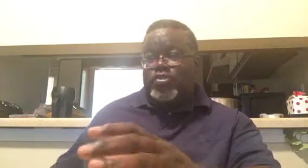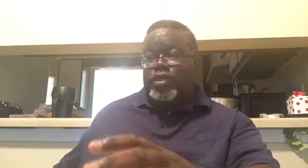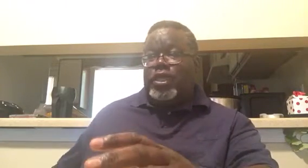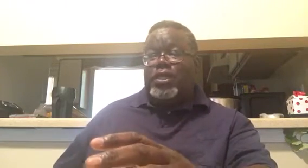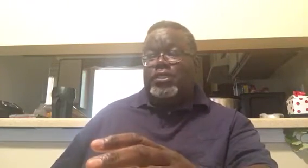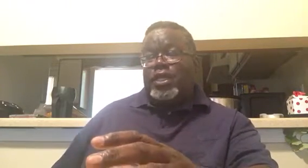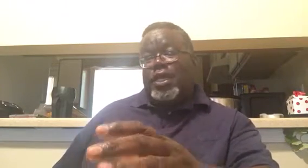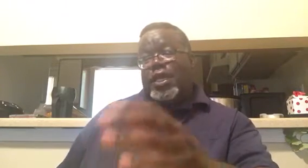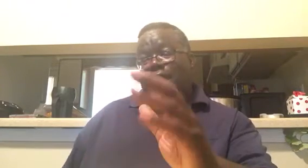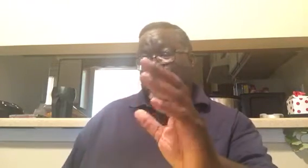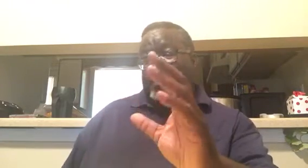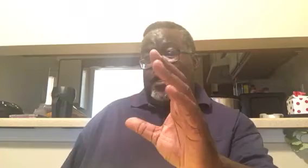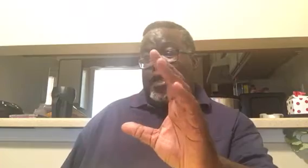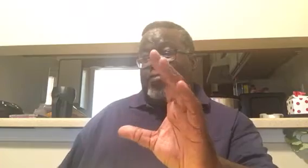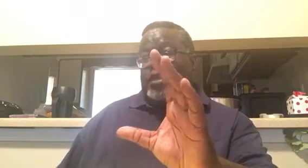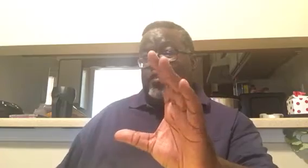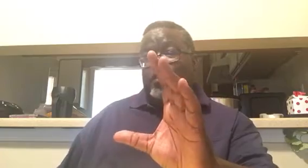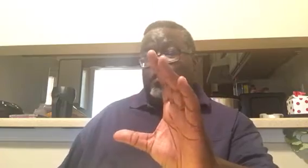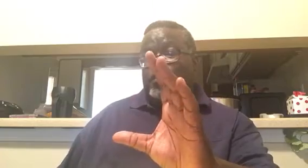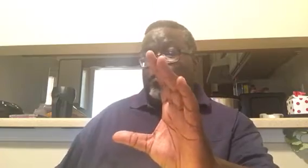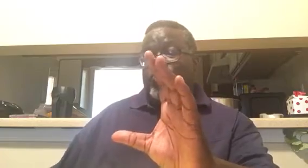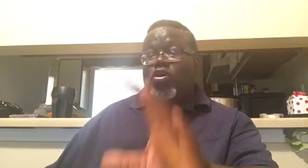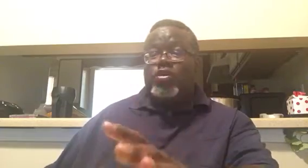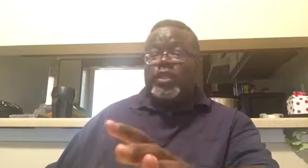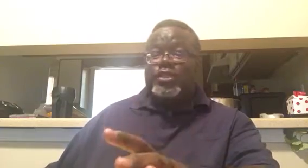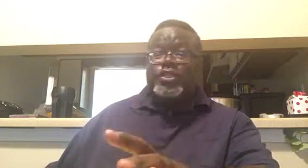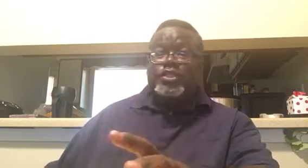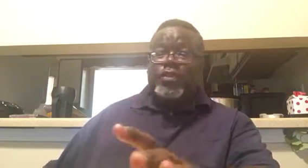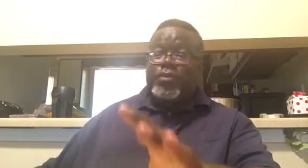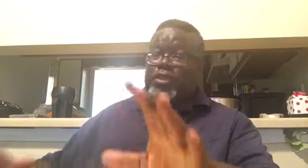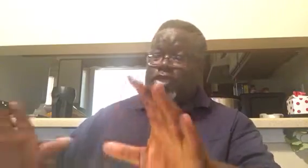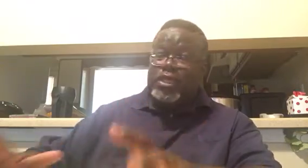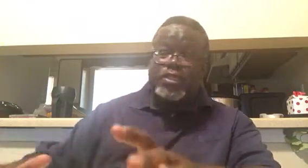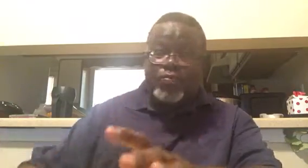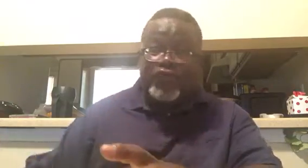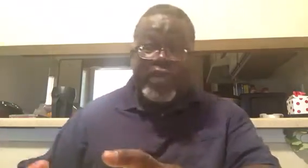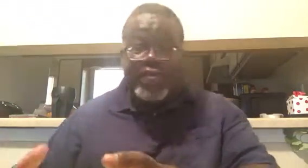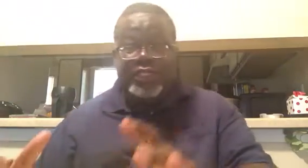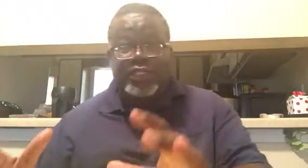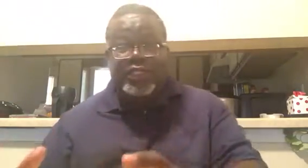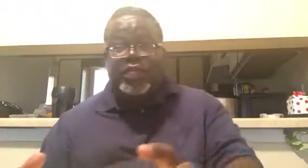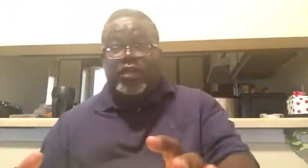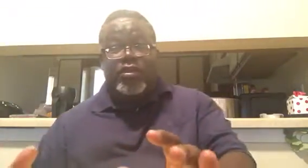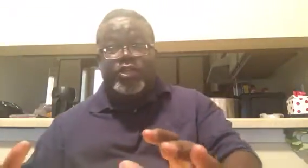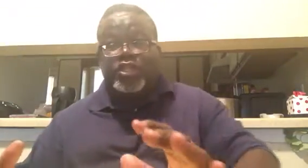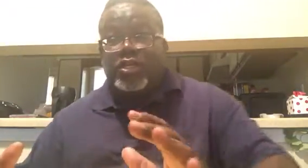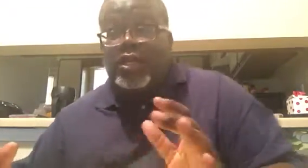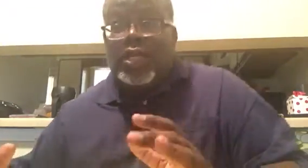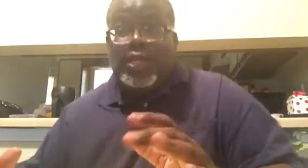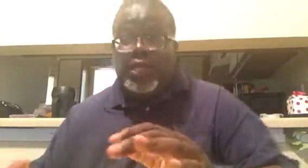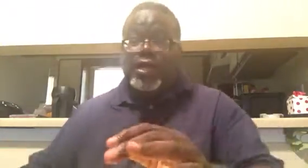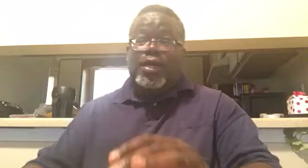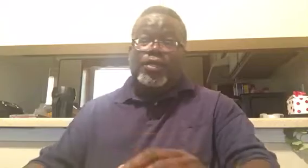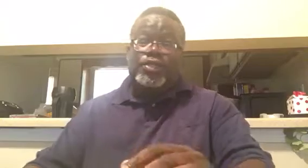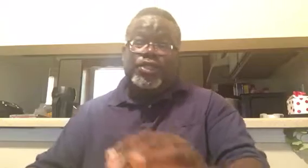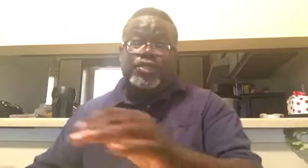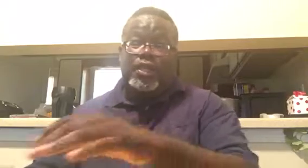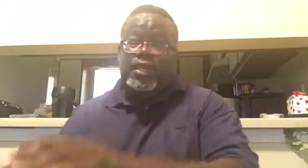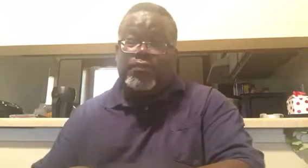three years. And I mean, the, the word that she sent me and she is prophetic. She's an encourager. Uh, she's, uh,